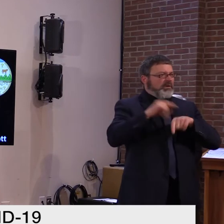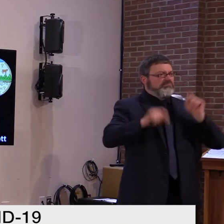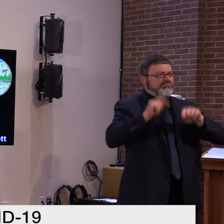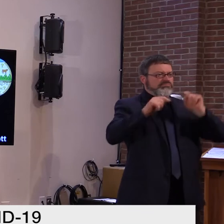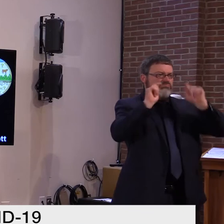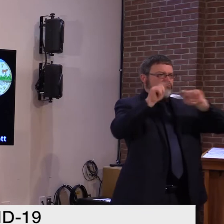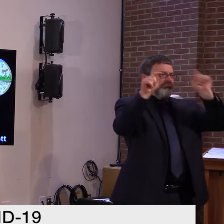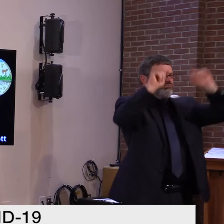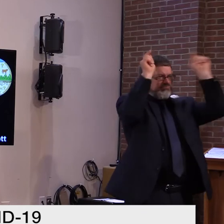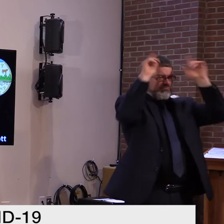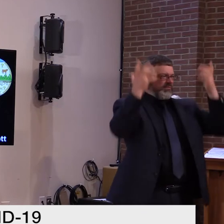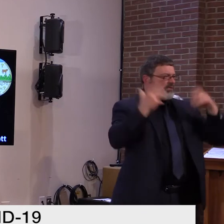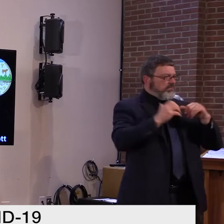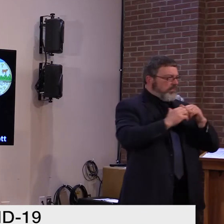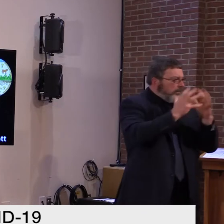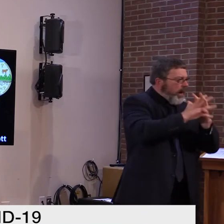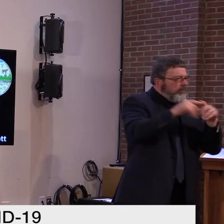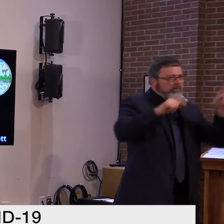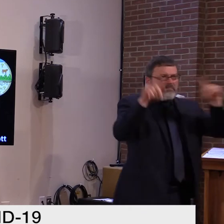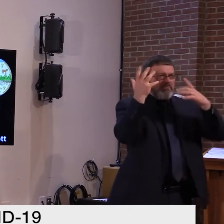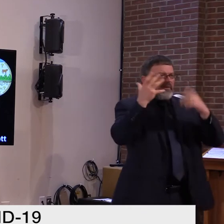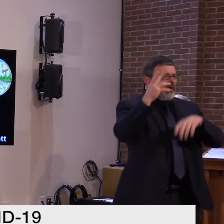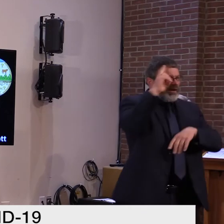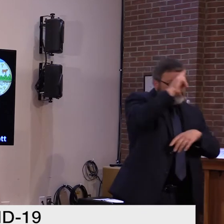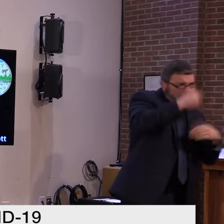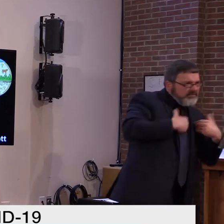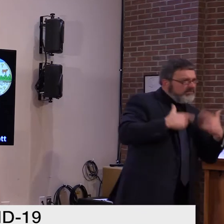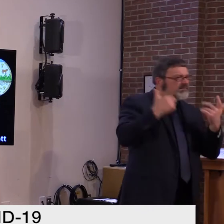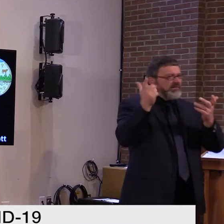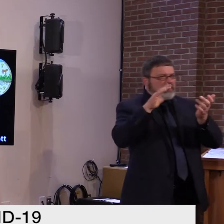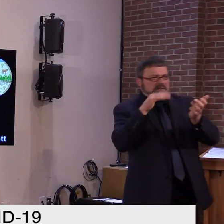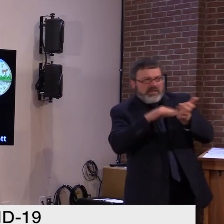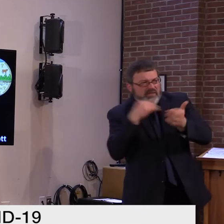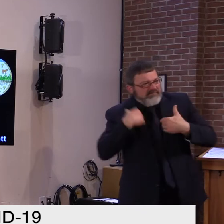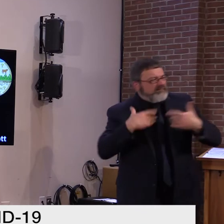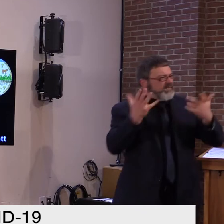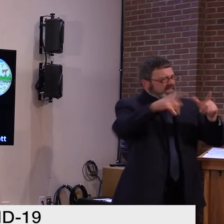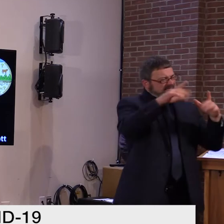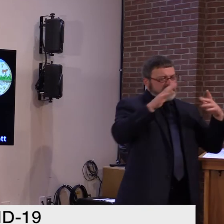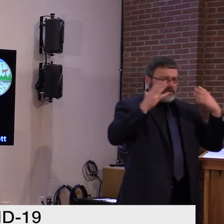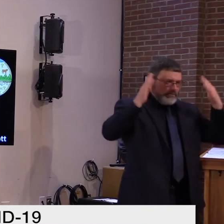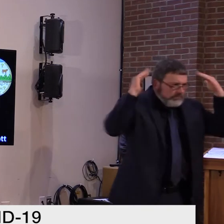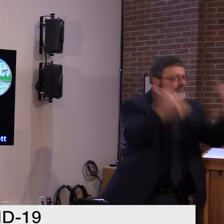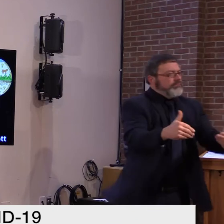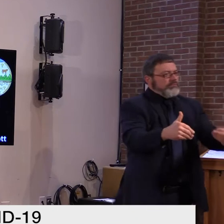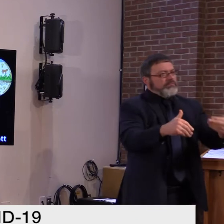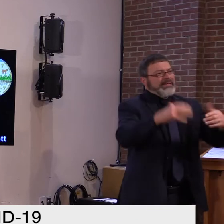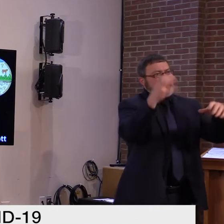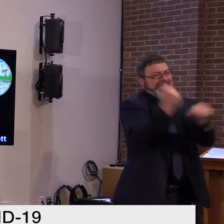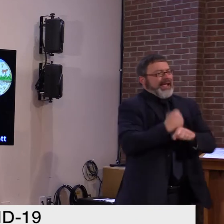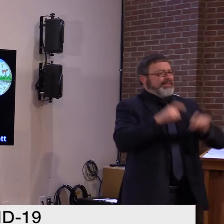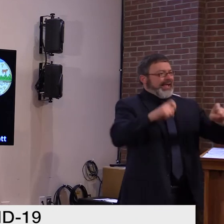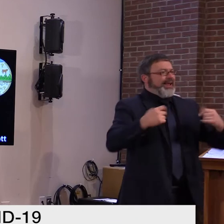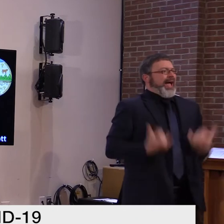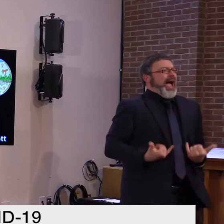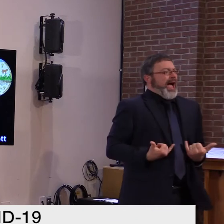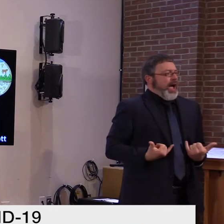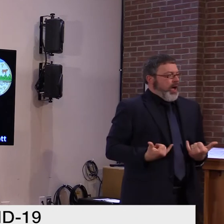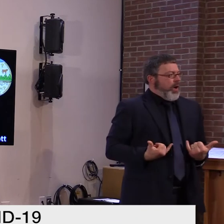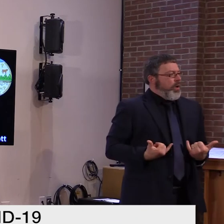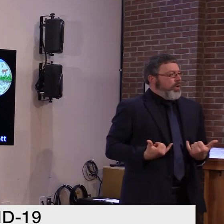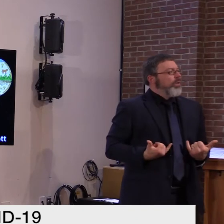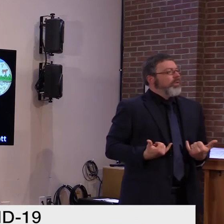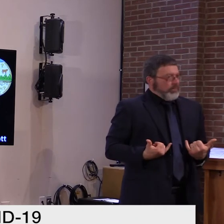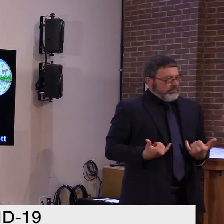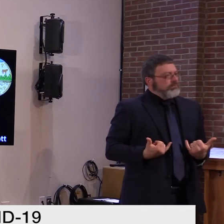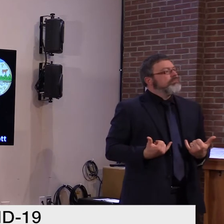Thirdly, know how to prevent further spread. Testing is not prevention. You still need to wear